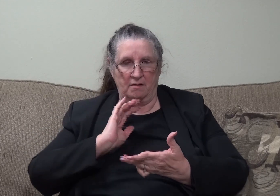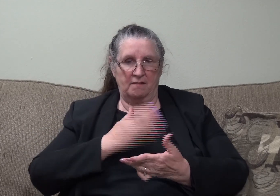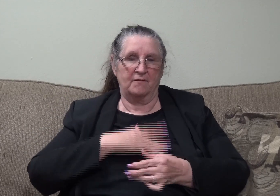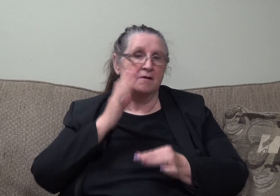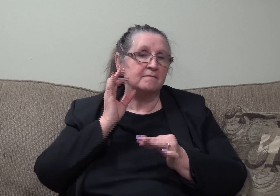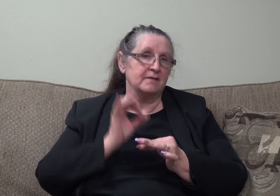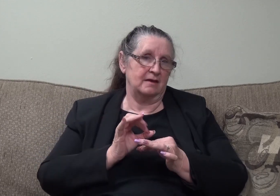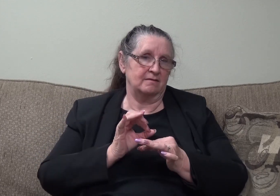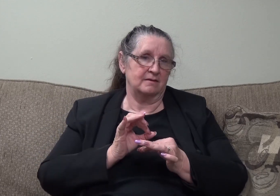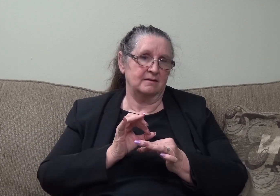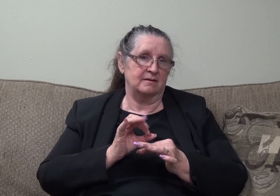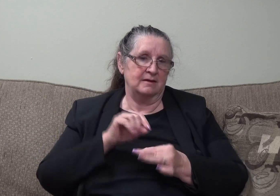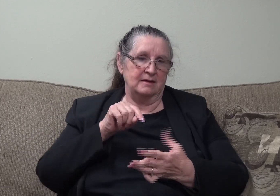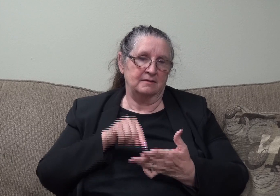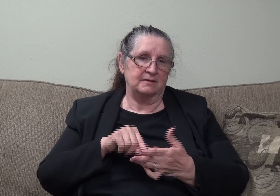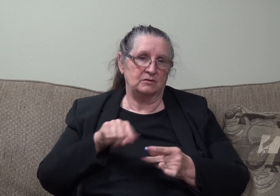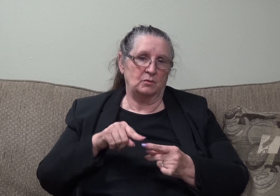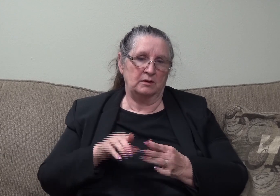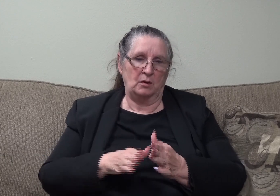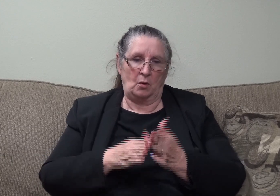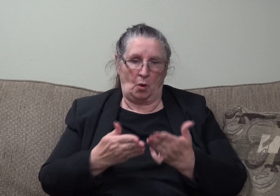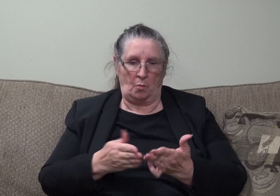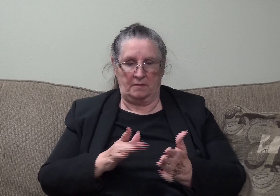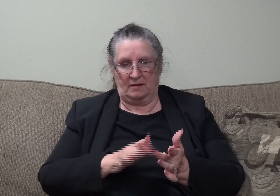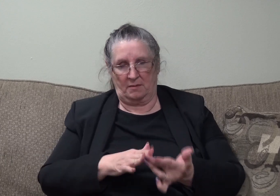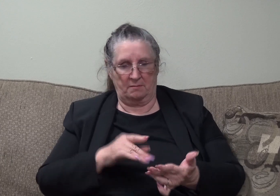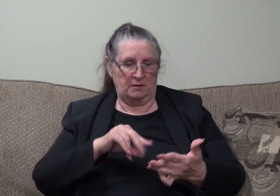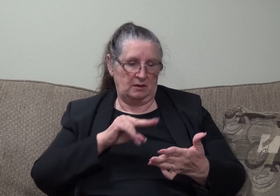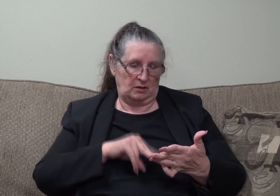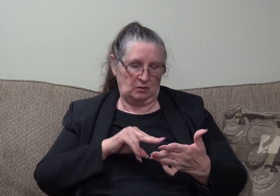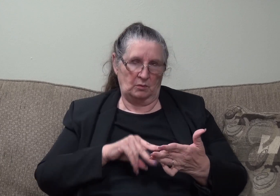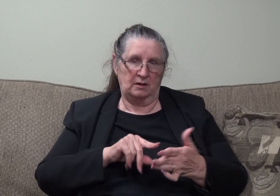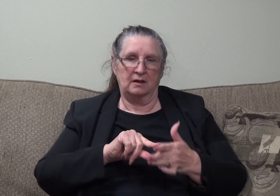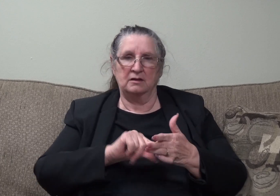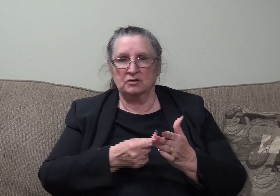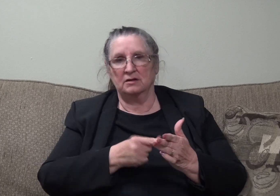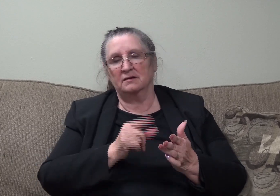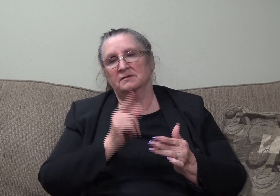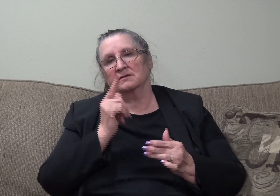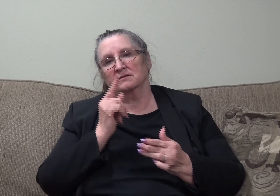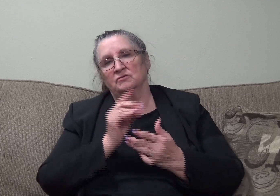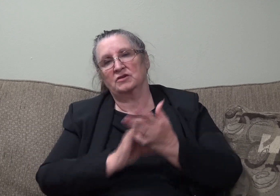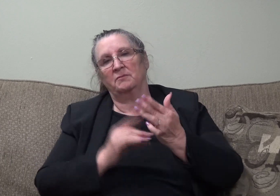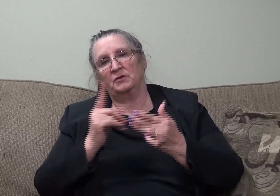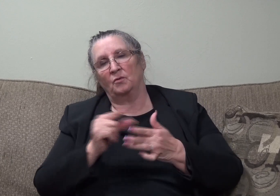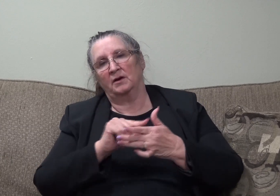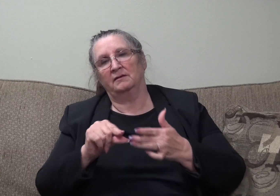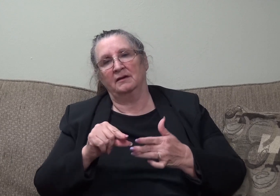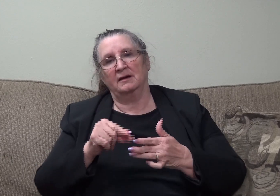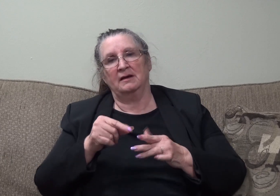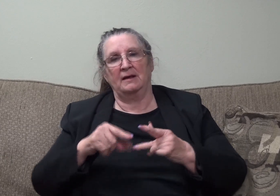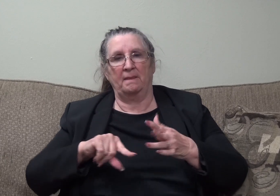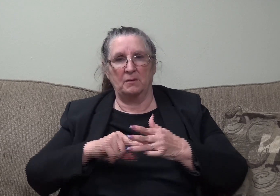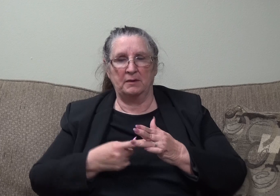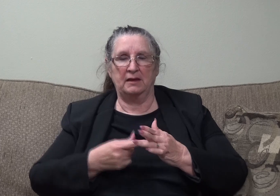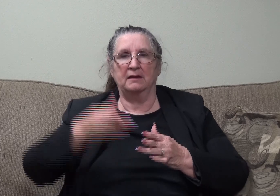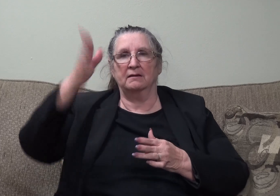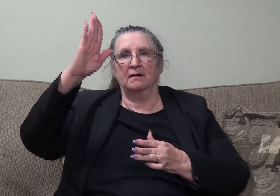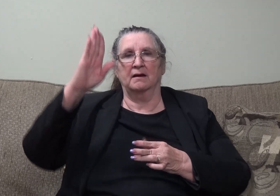this is when you open the Bible and you read Genesis 1.1. In the beginning, God created the heavens and